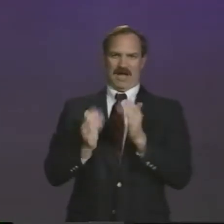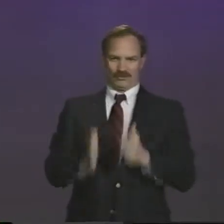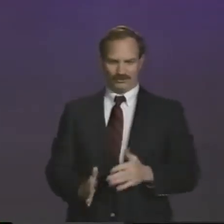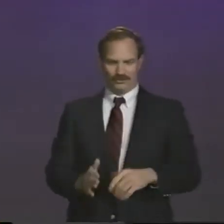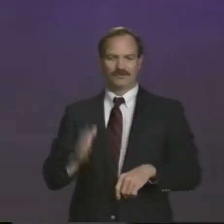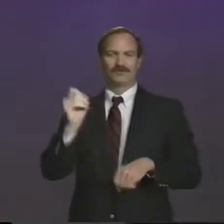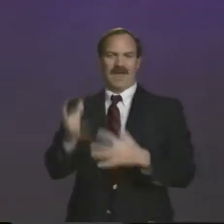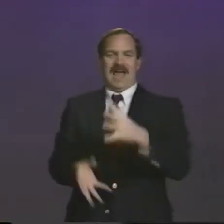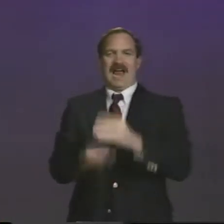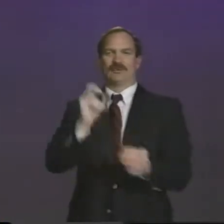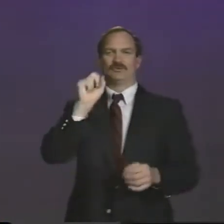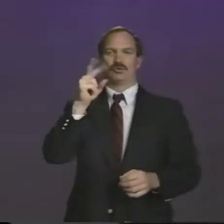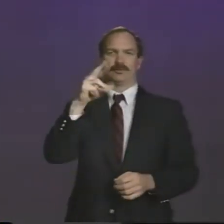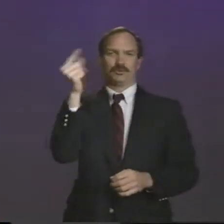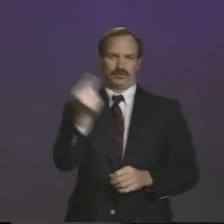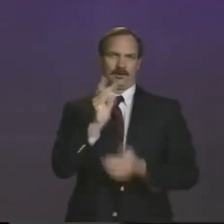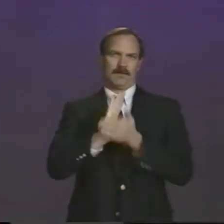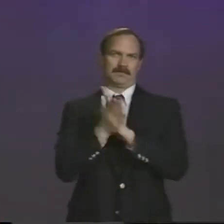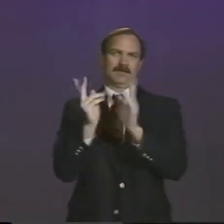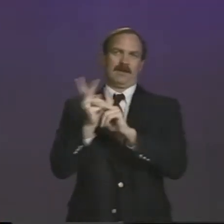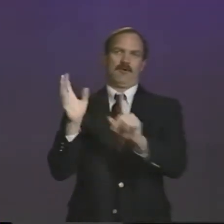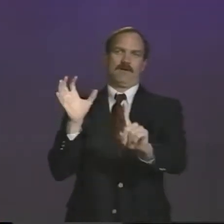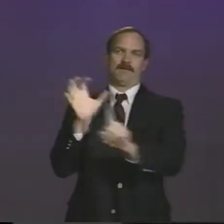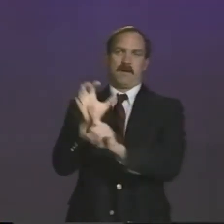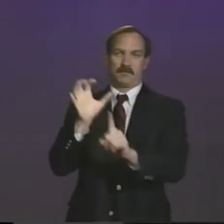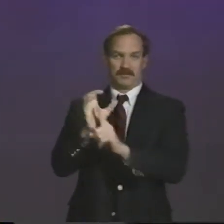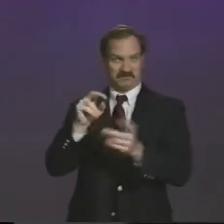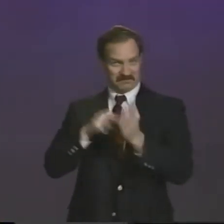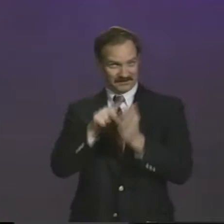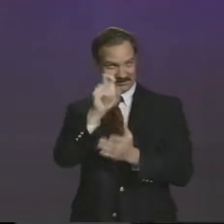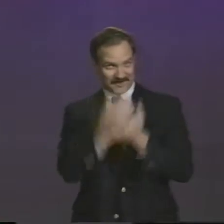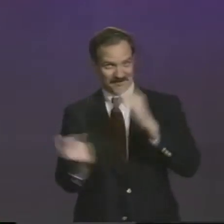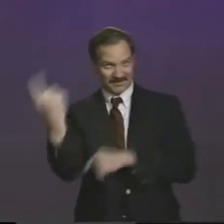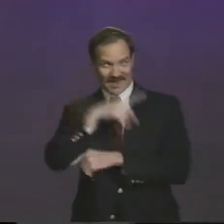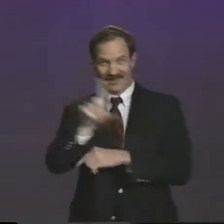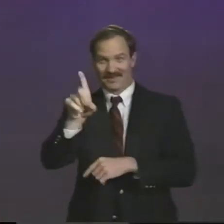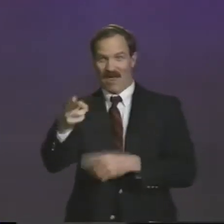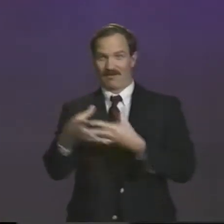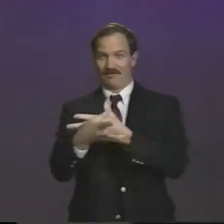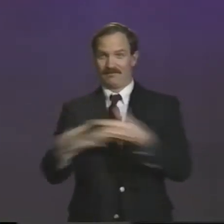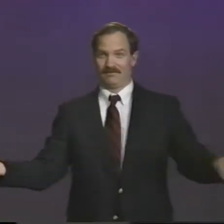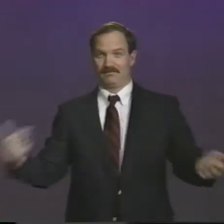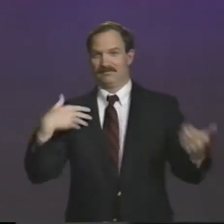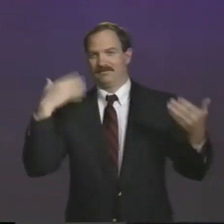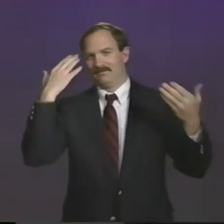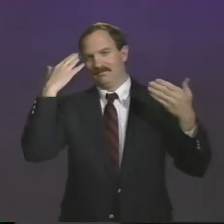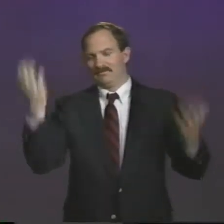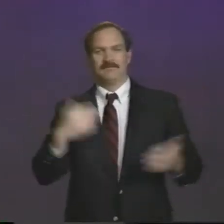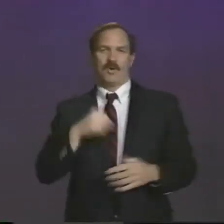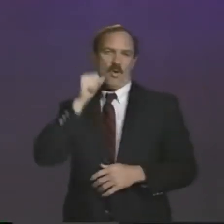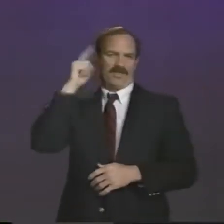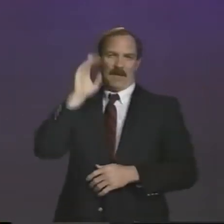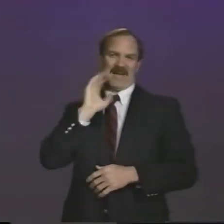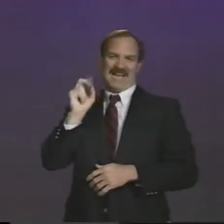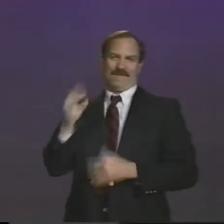quick, but also involved some technical maneuvers. And that's the kind of thing that was involved.